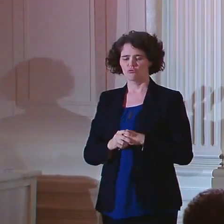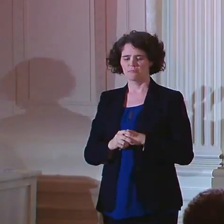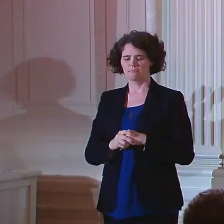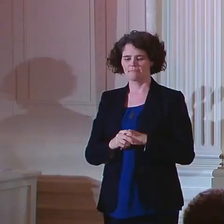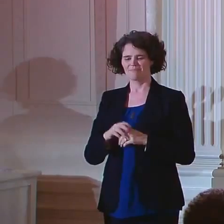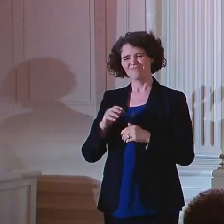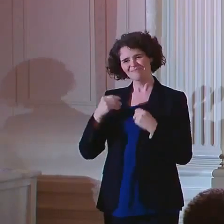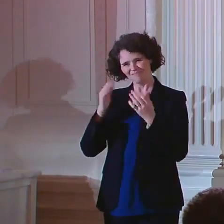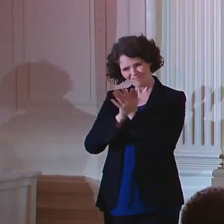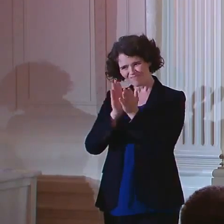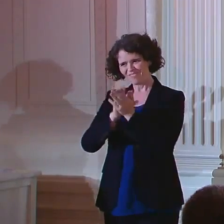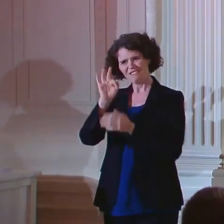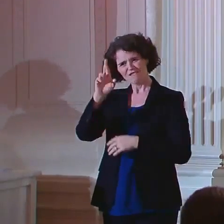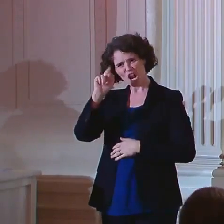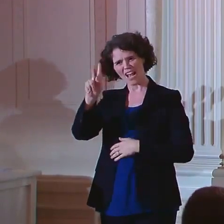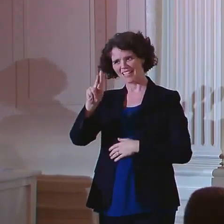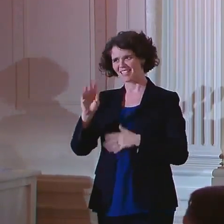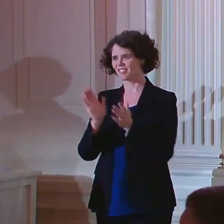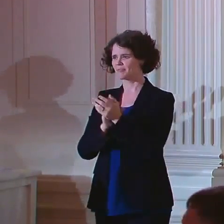Give Frank a big round of applause.